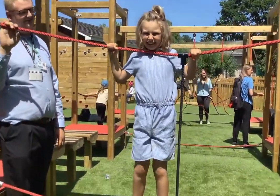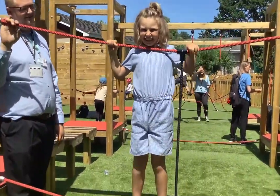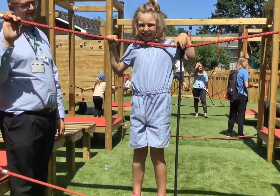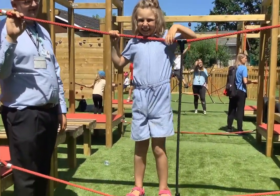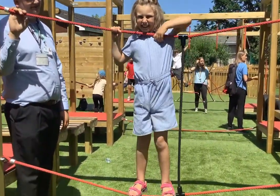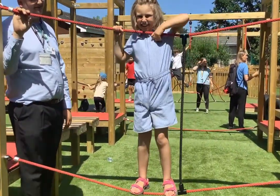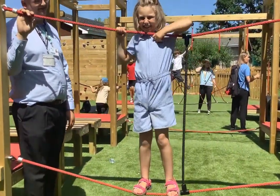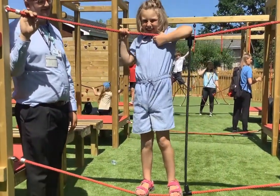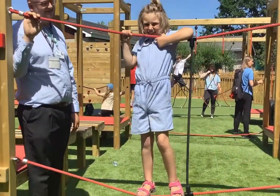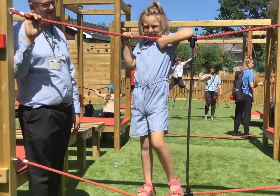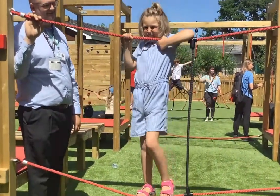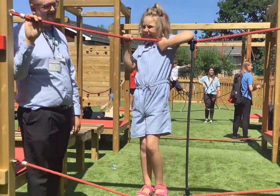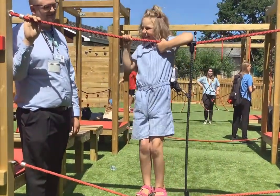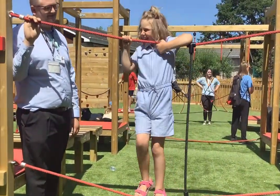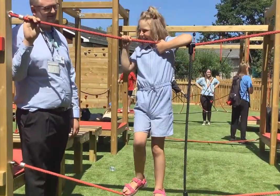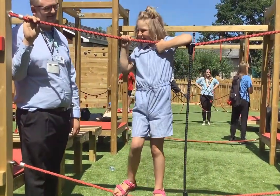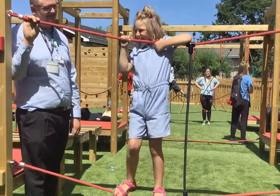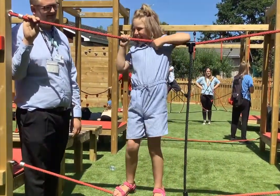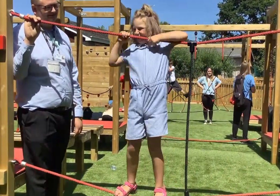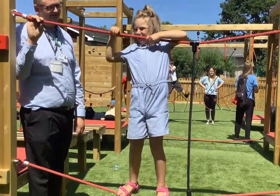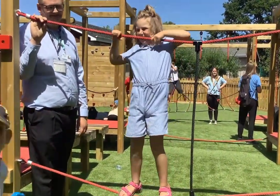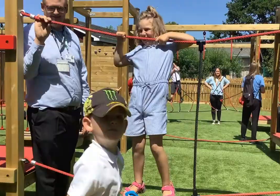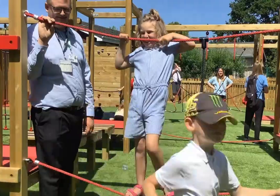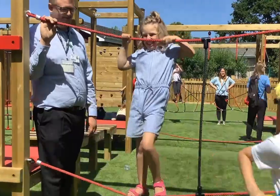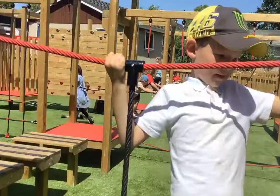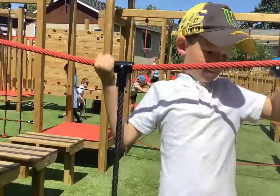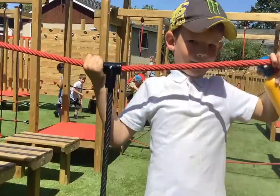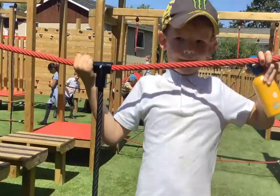lovely day